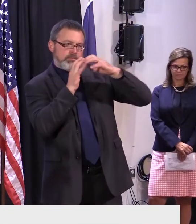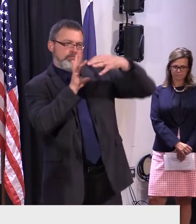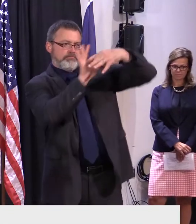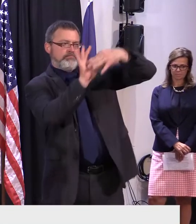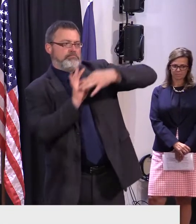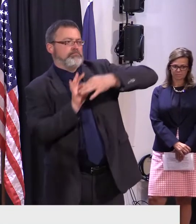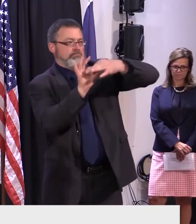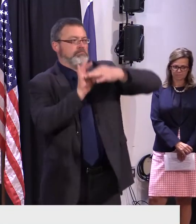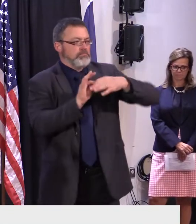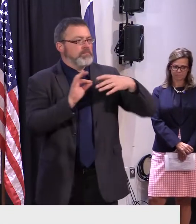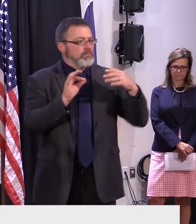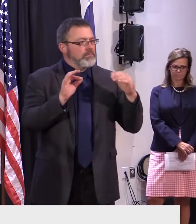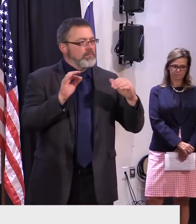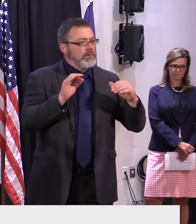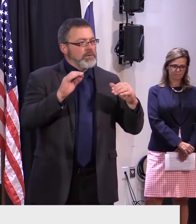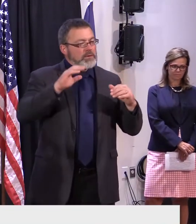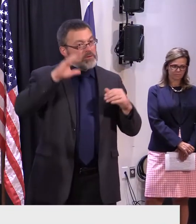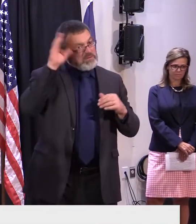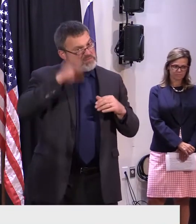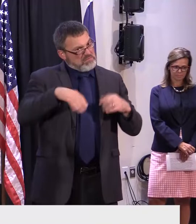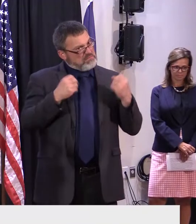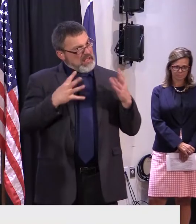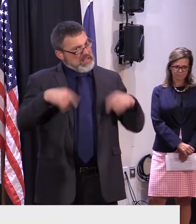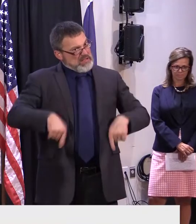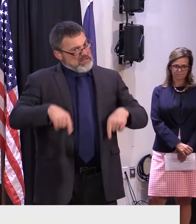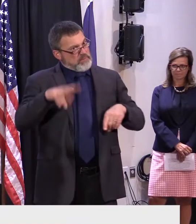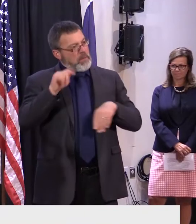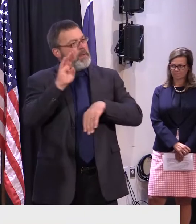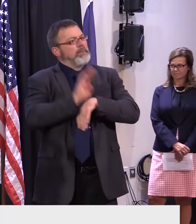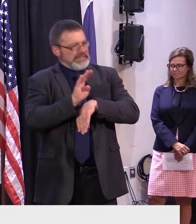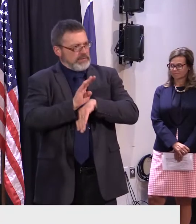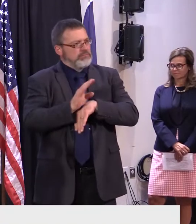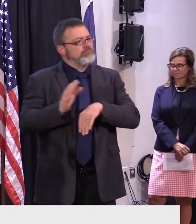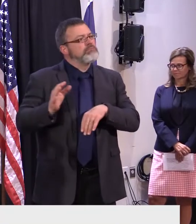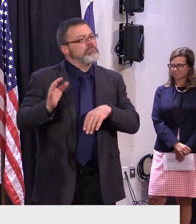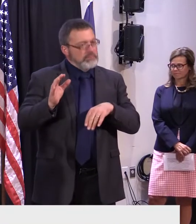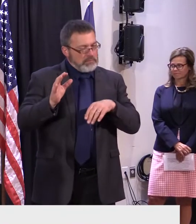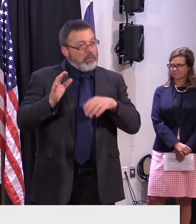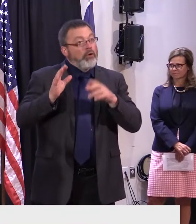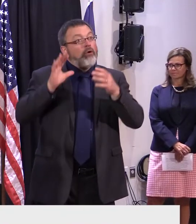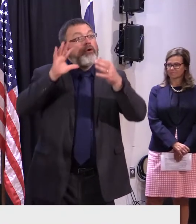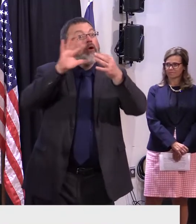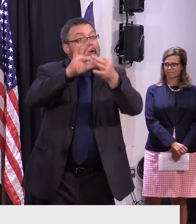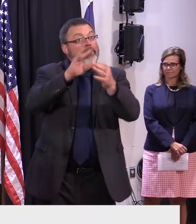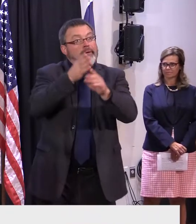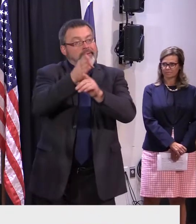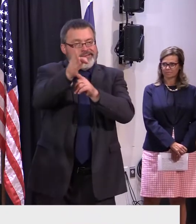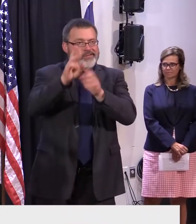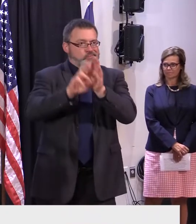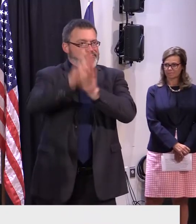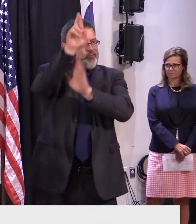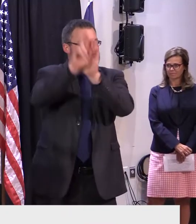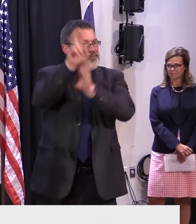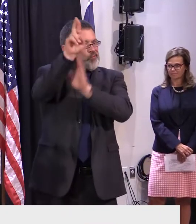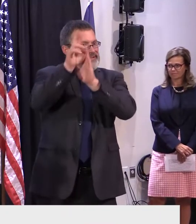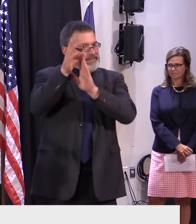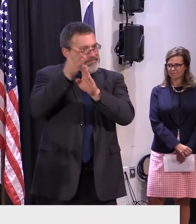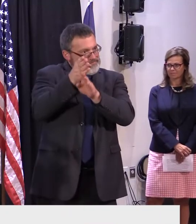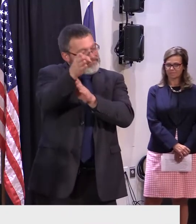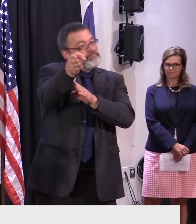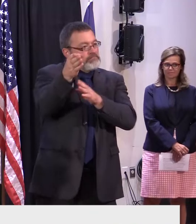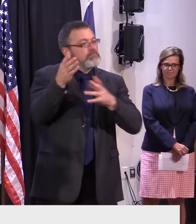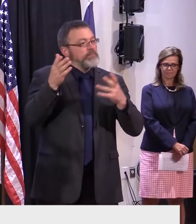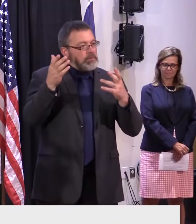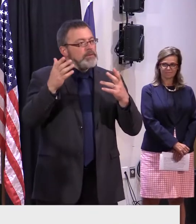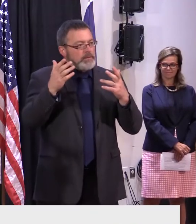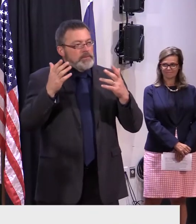as I said before, that are in the aerospace industry. And they like to align themselves with one another